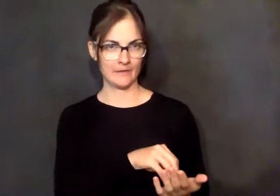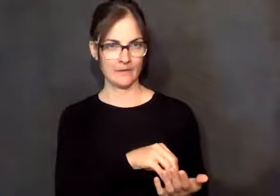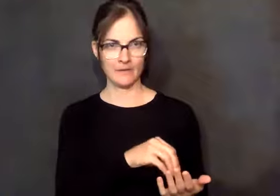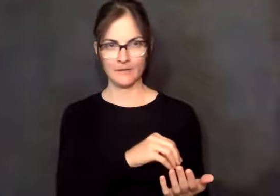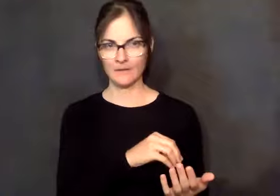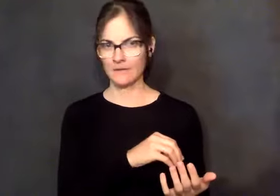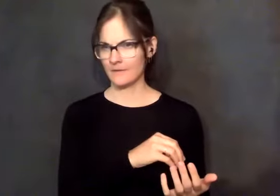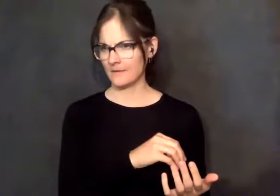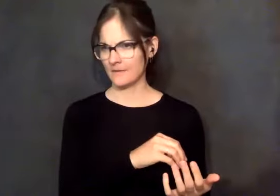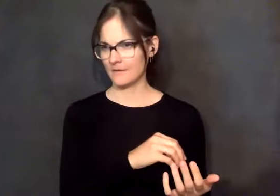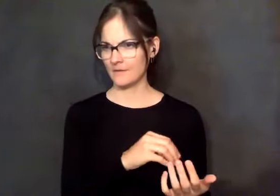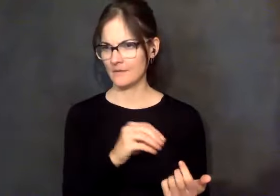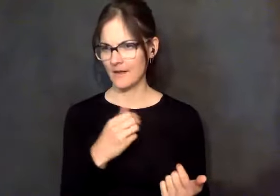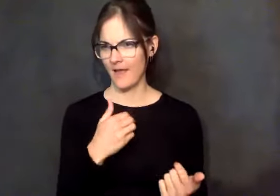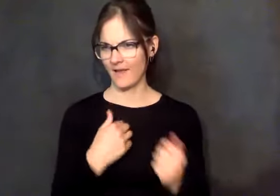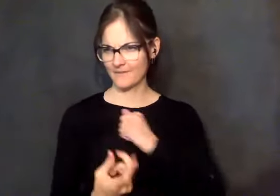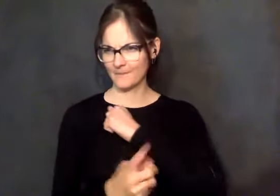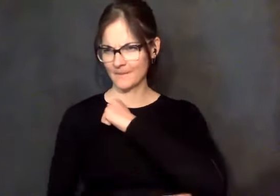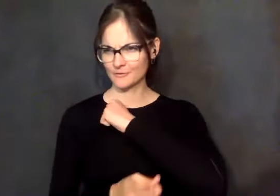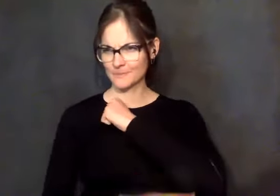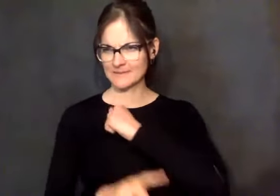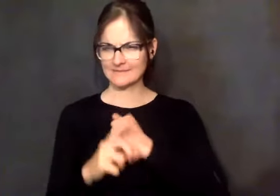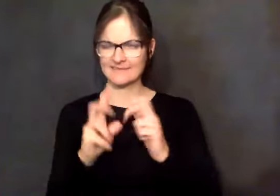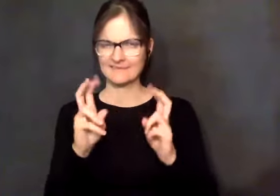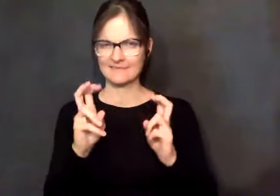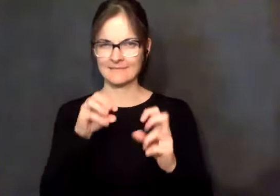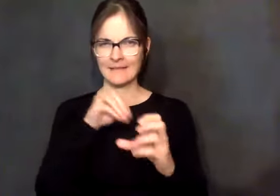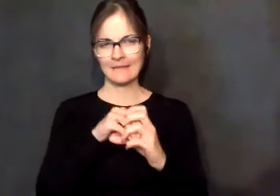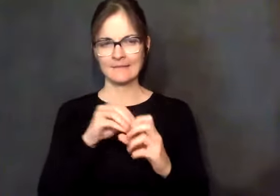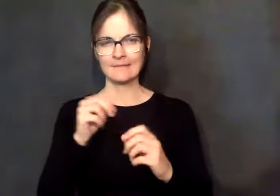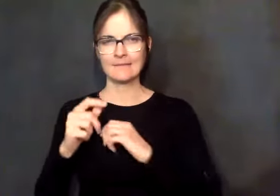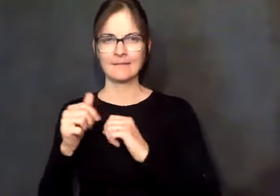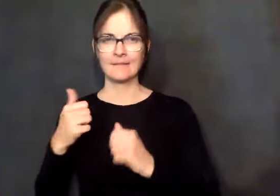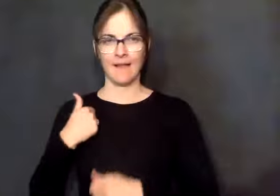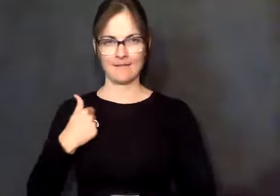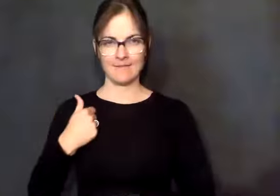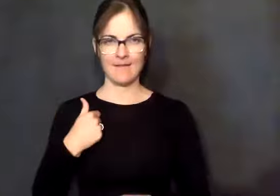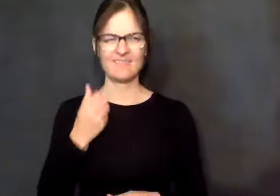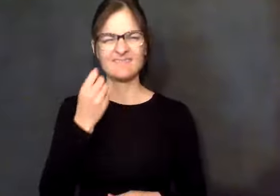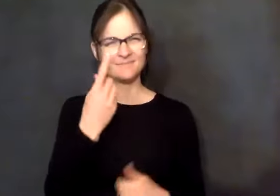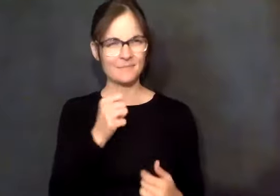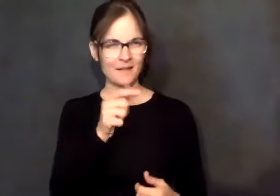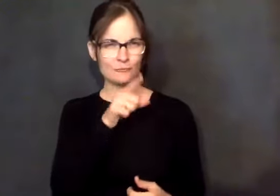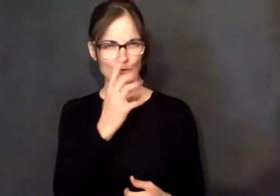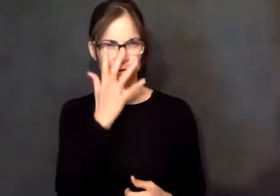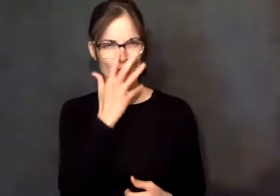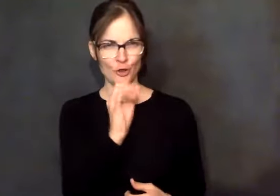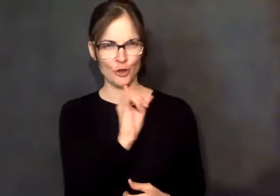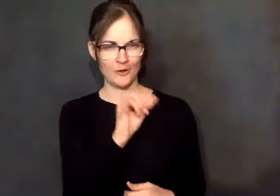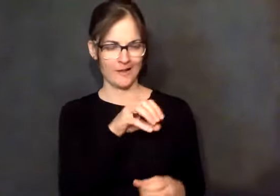the same thing happens in the U.S. Up here, it's called Revenue Canada. And so they send out letters in brown envelopes with windows